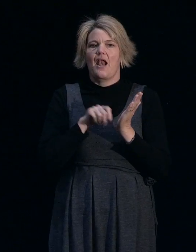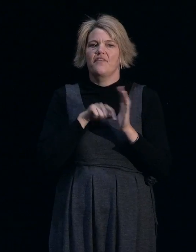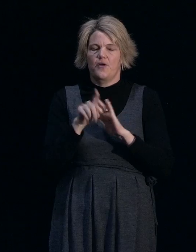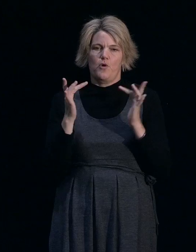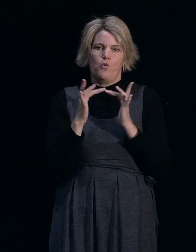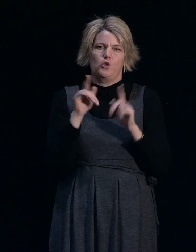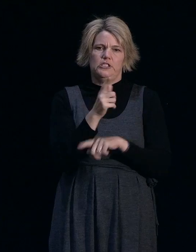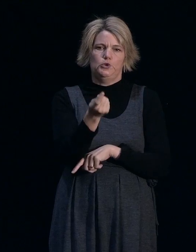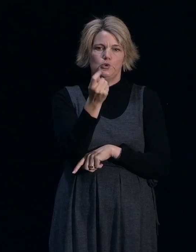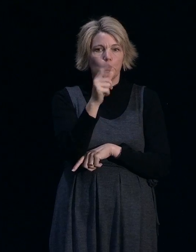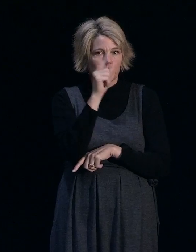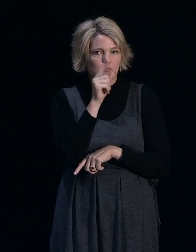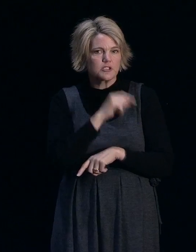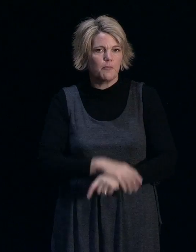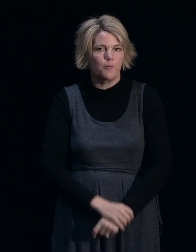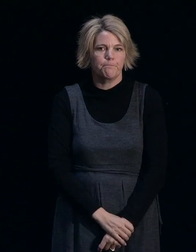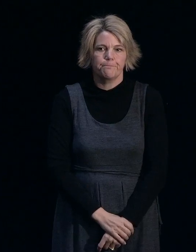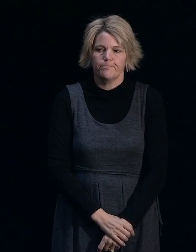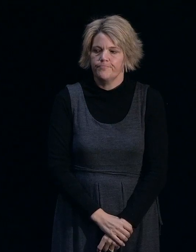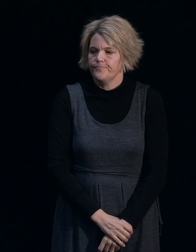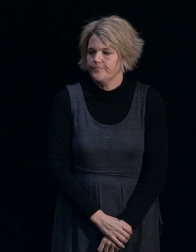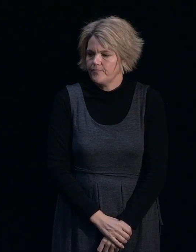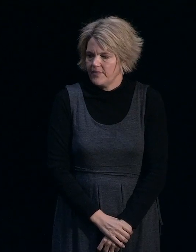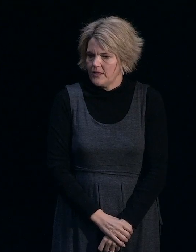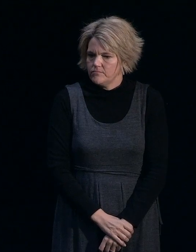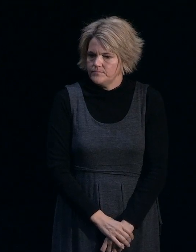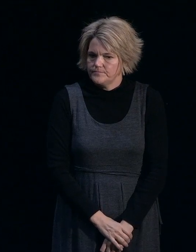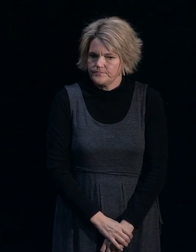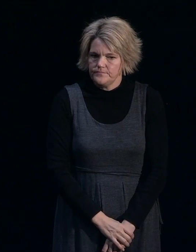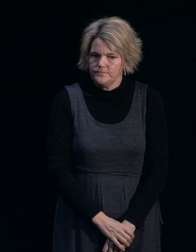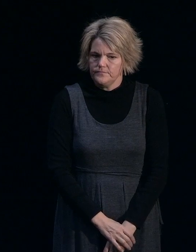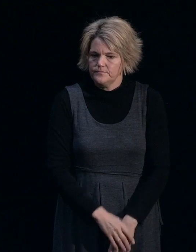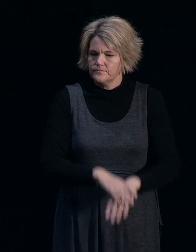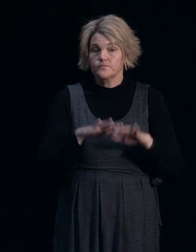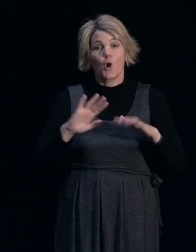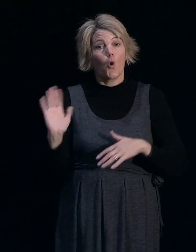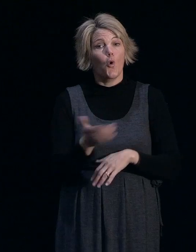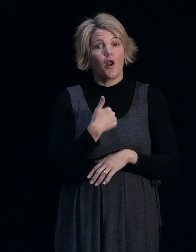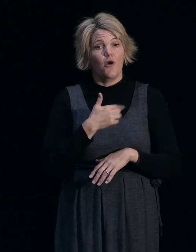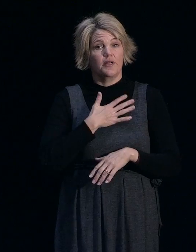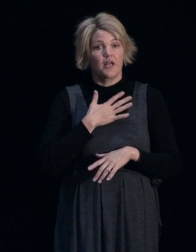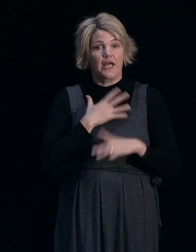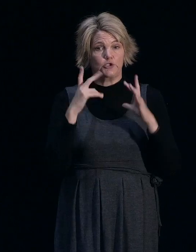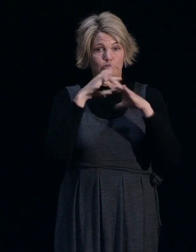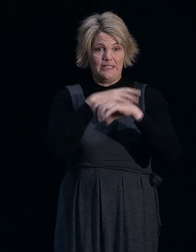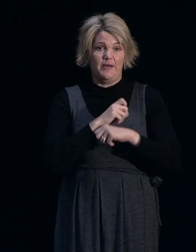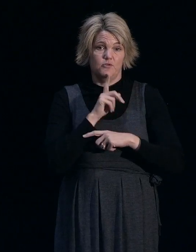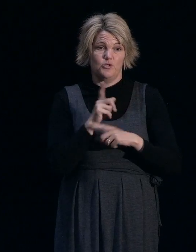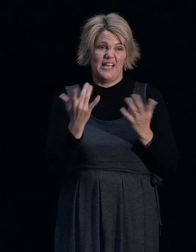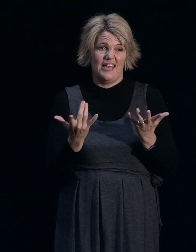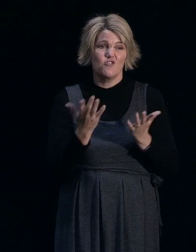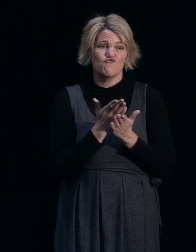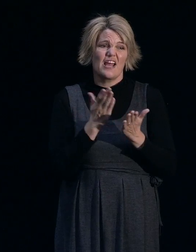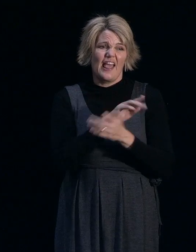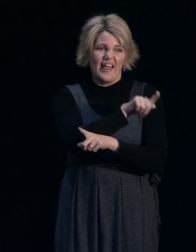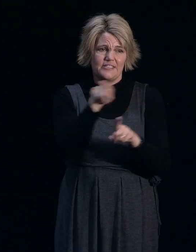possible. Great. Thank you. So all I'd like to sum up and say is this has been really frustrating and really hard.